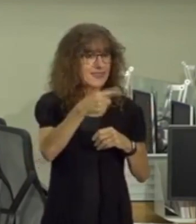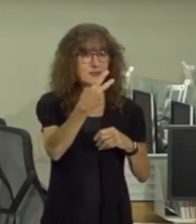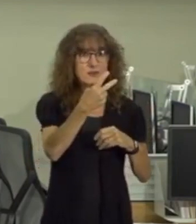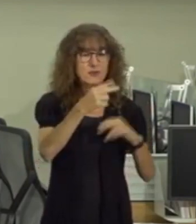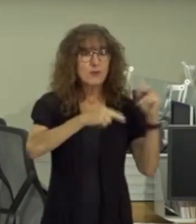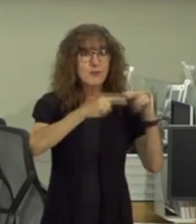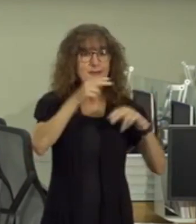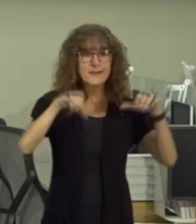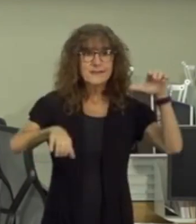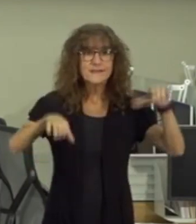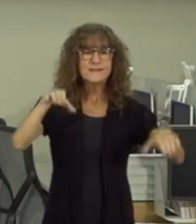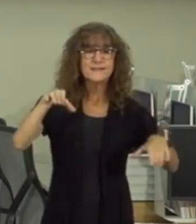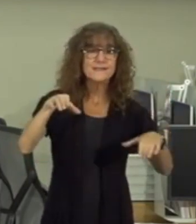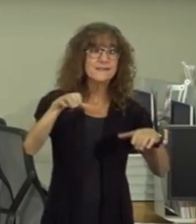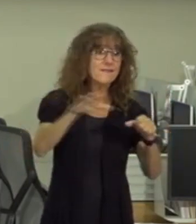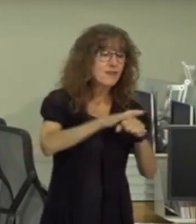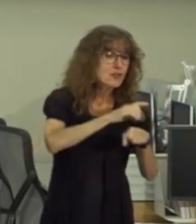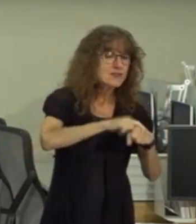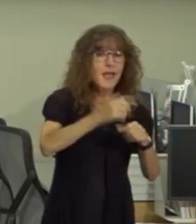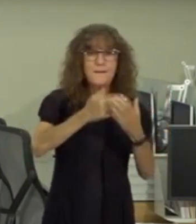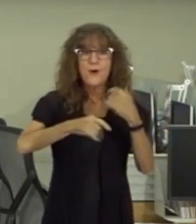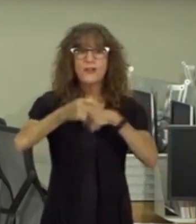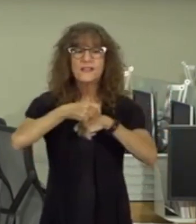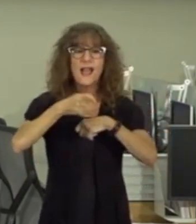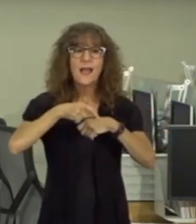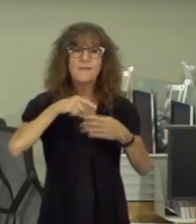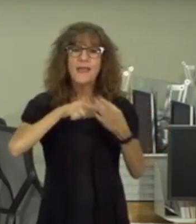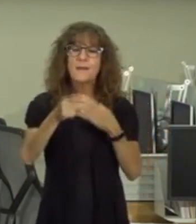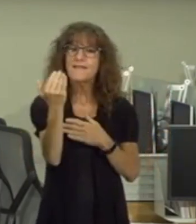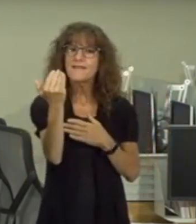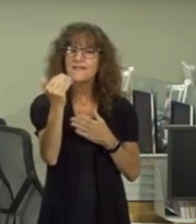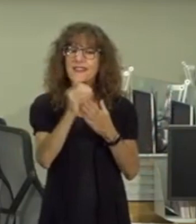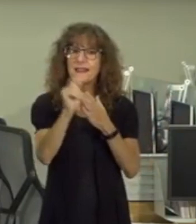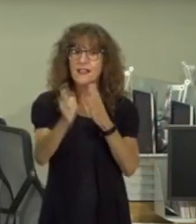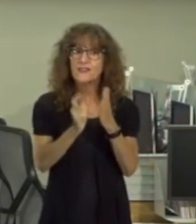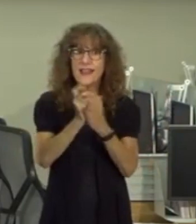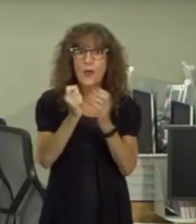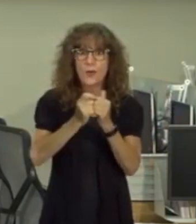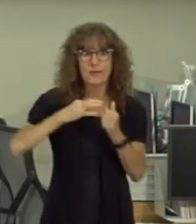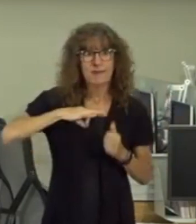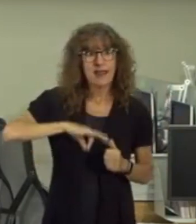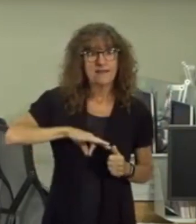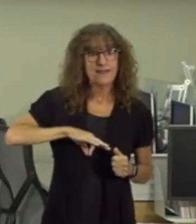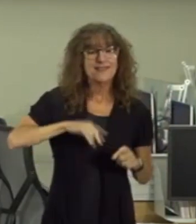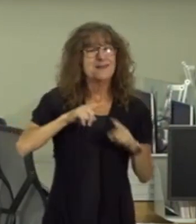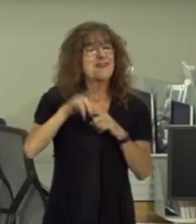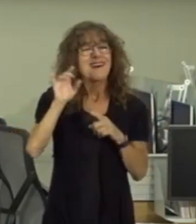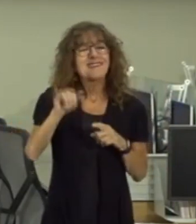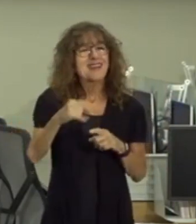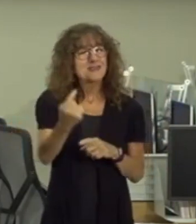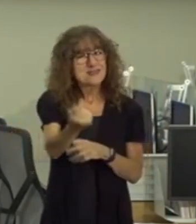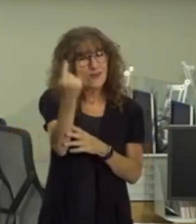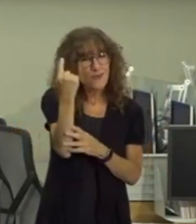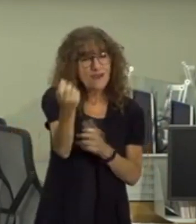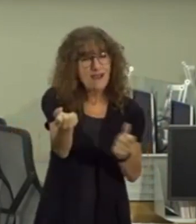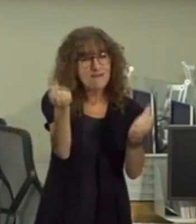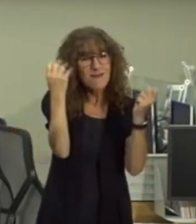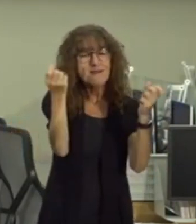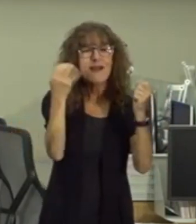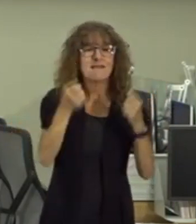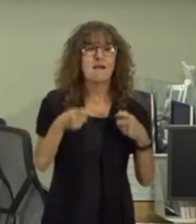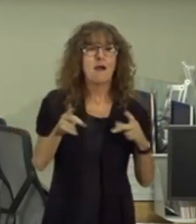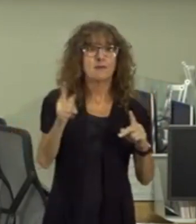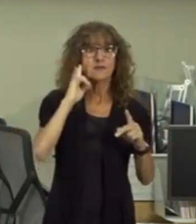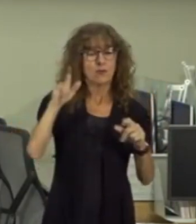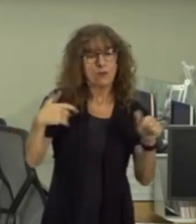-time and part-time jobs i know these pay a minimum of 15 per hour with benefits but this is just one of many opportunities